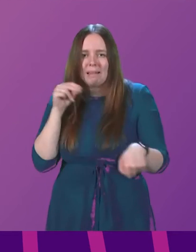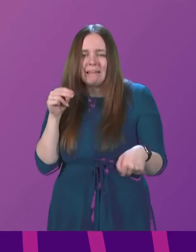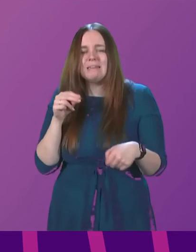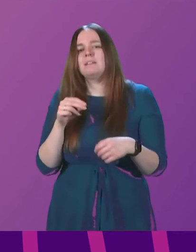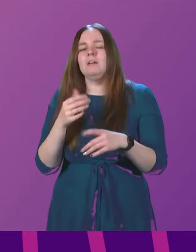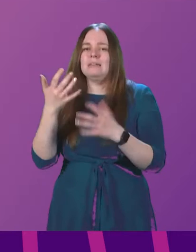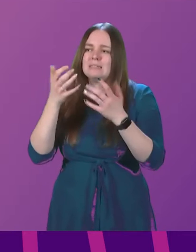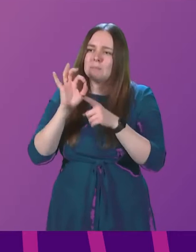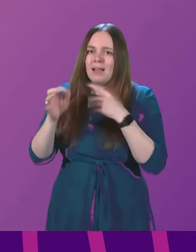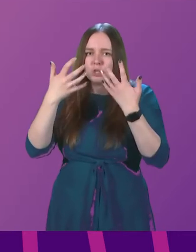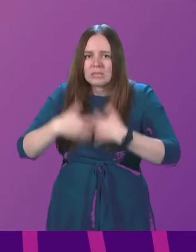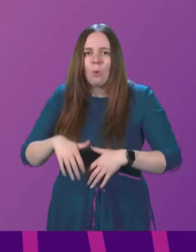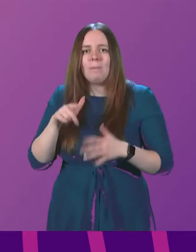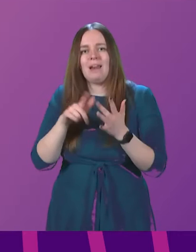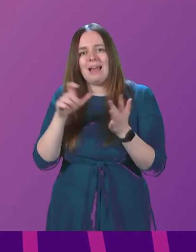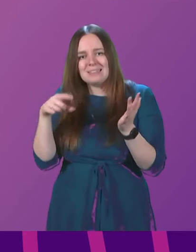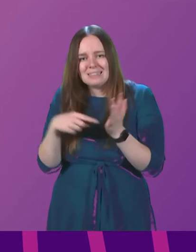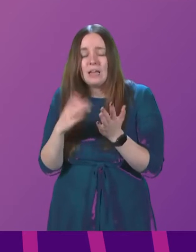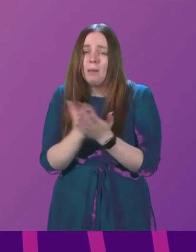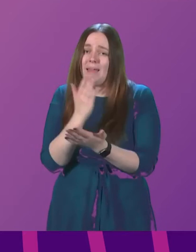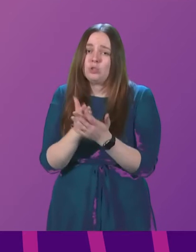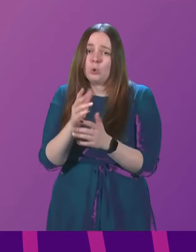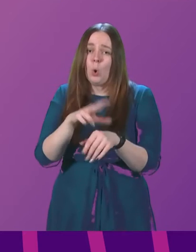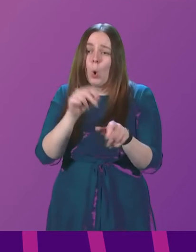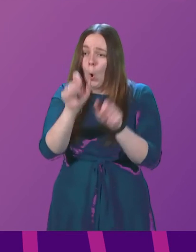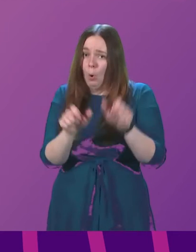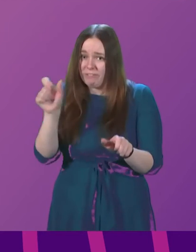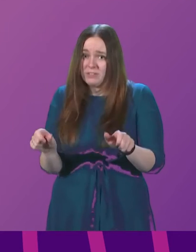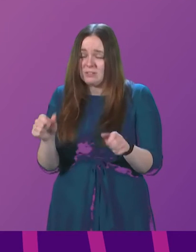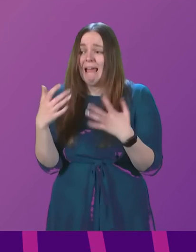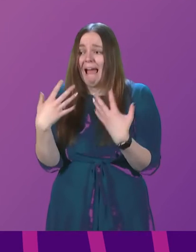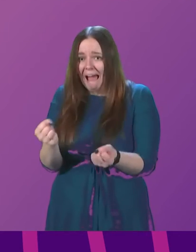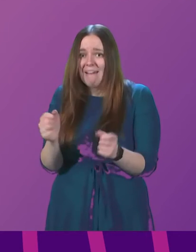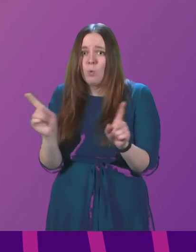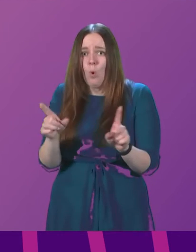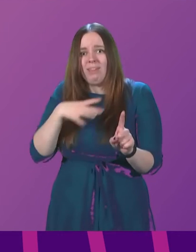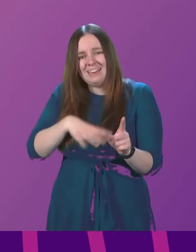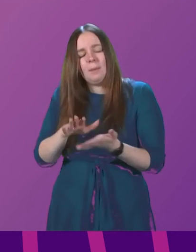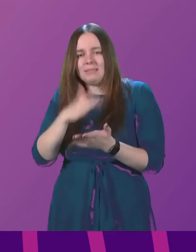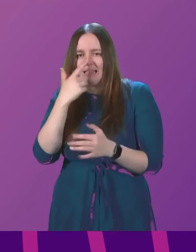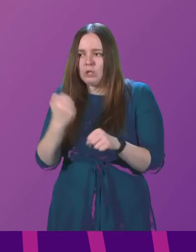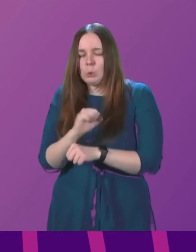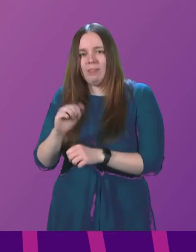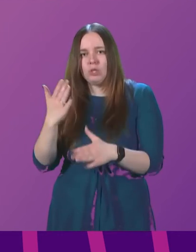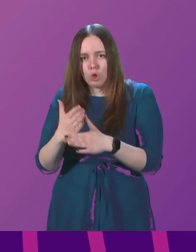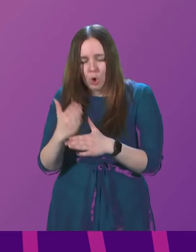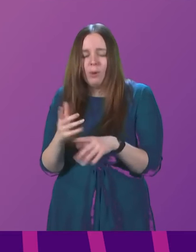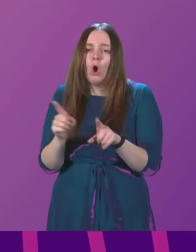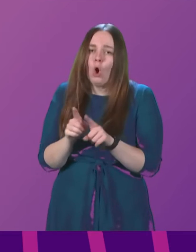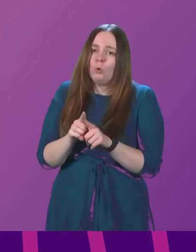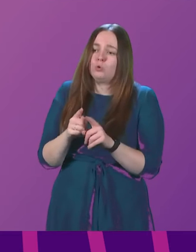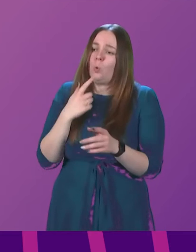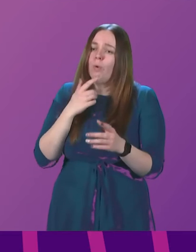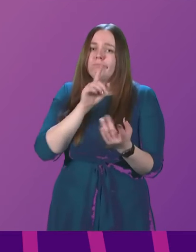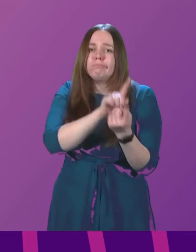specialist equipment and ICT, ensuring that officers, as the Member suggests, have the tools they need to do their jobs effectively and spend more time in their